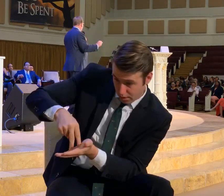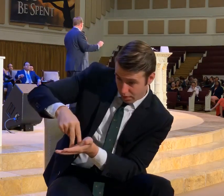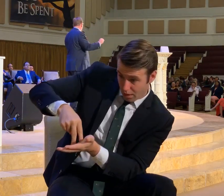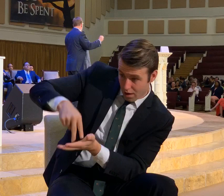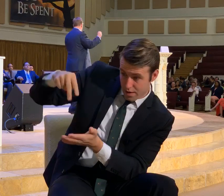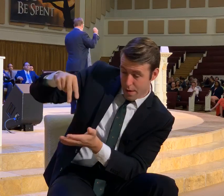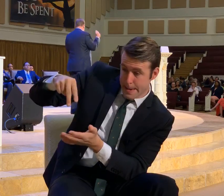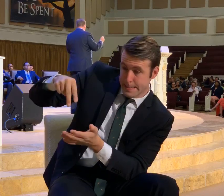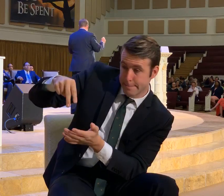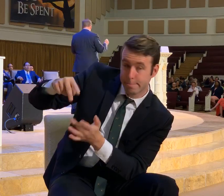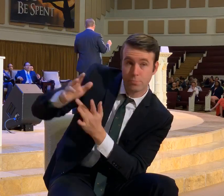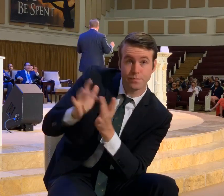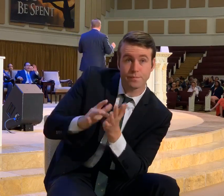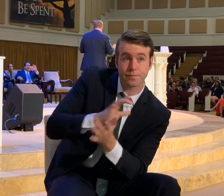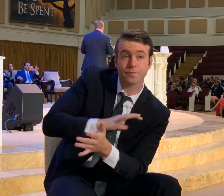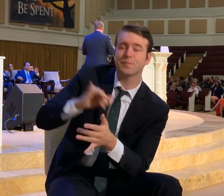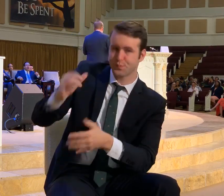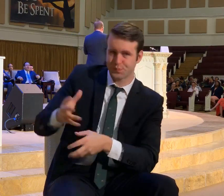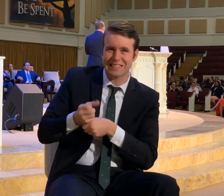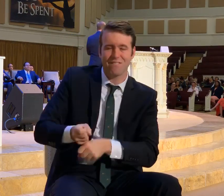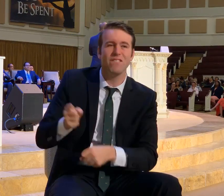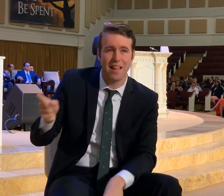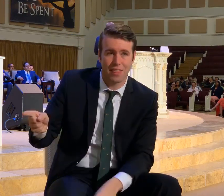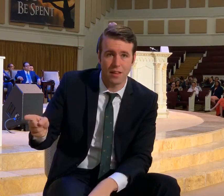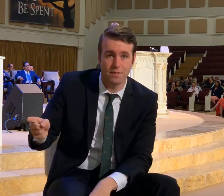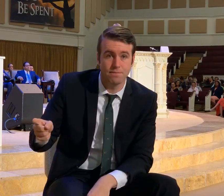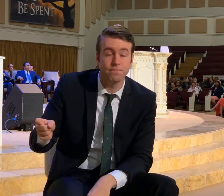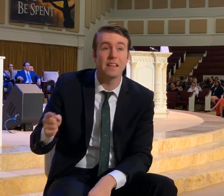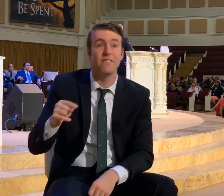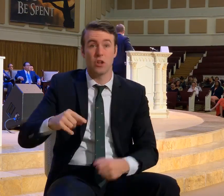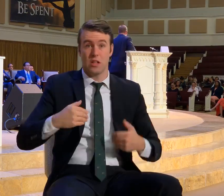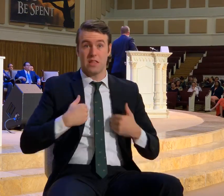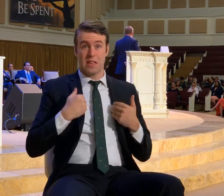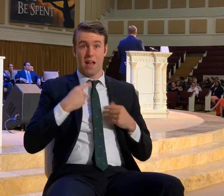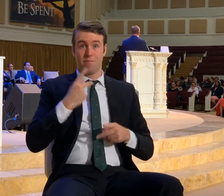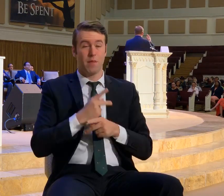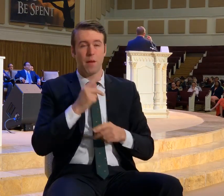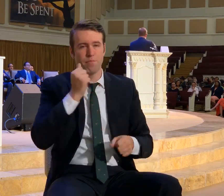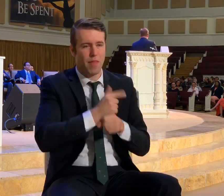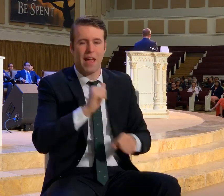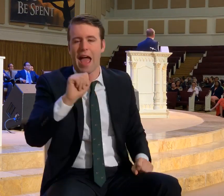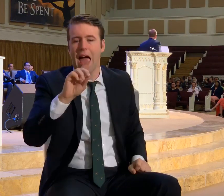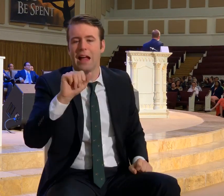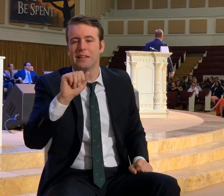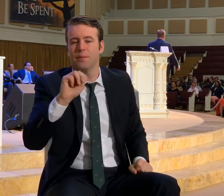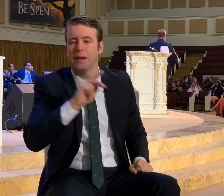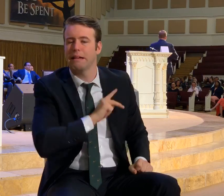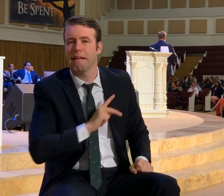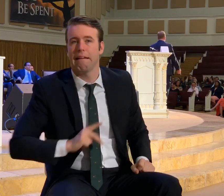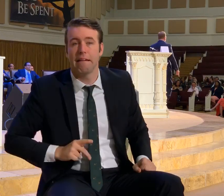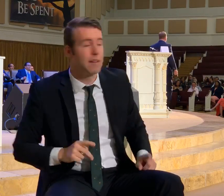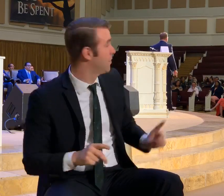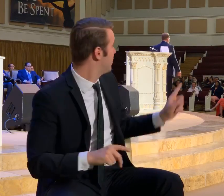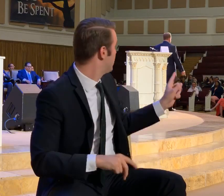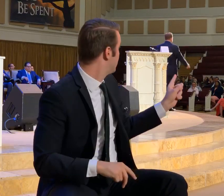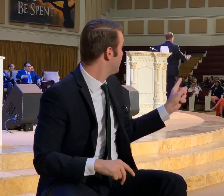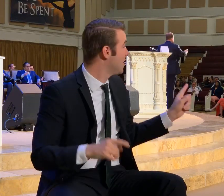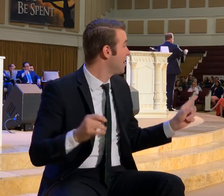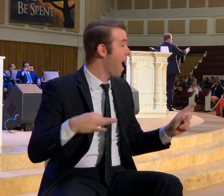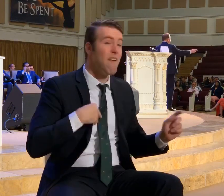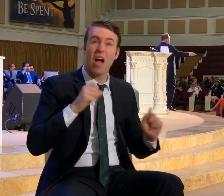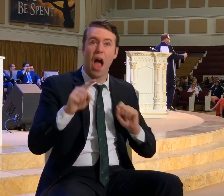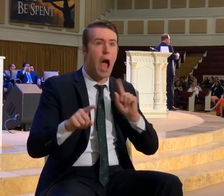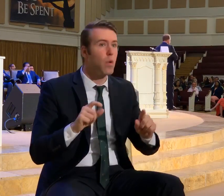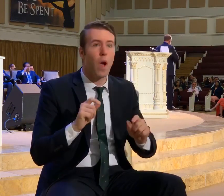resurrection of Jesus Christ. And if any of you young people, Brother Adam, can't stand up back there. If any of you got any questions